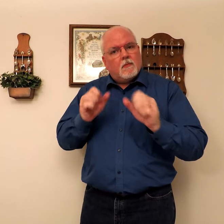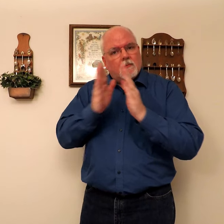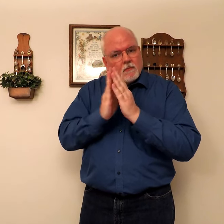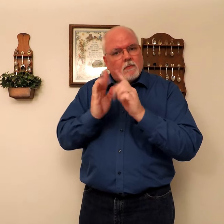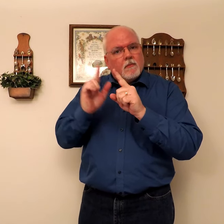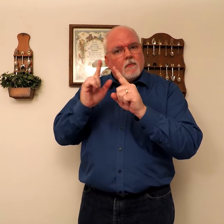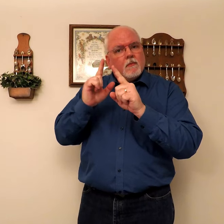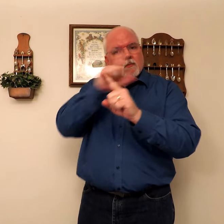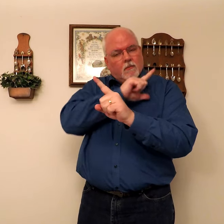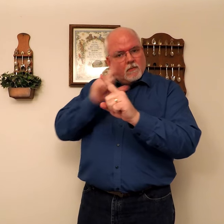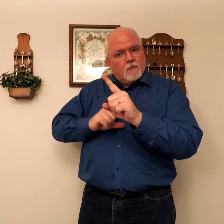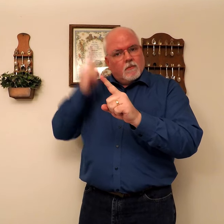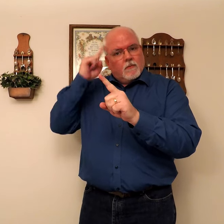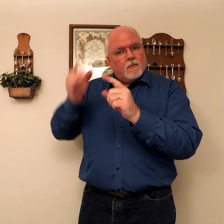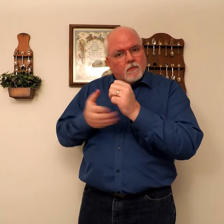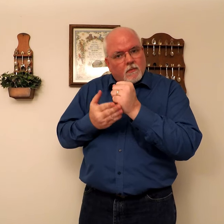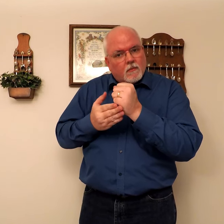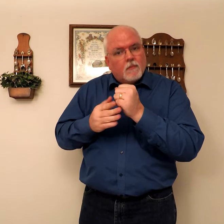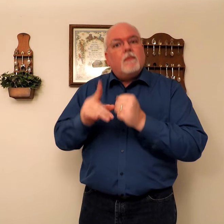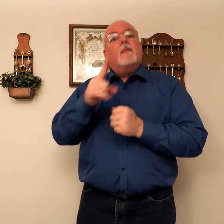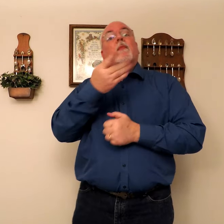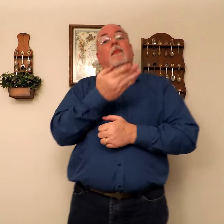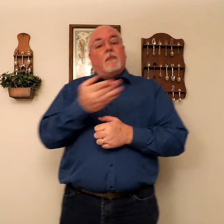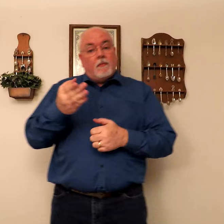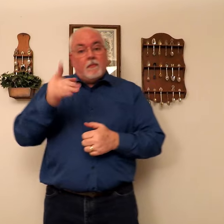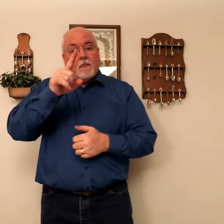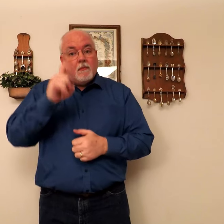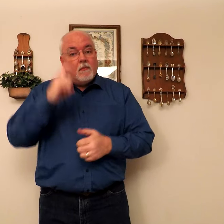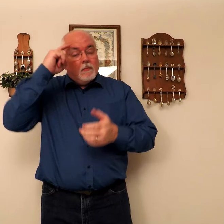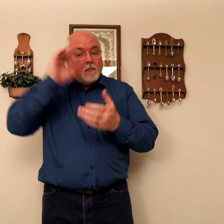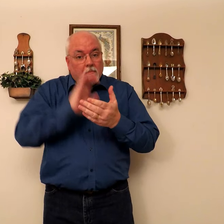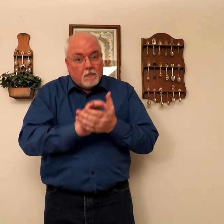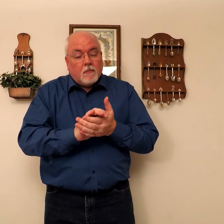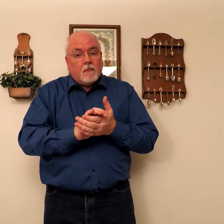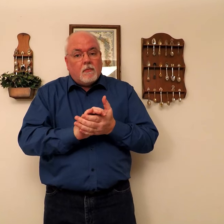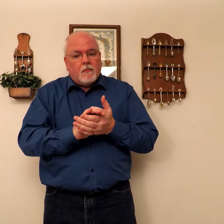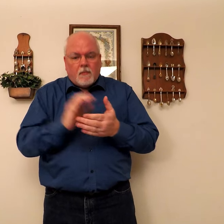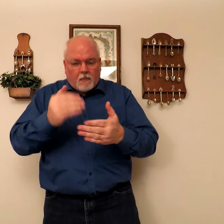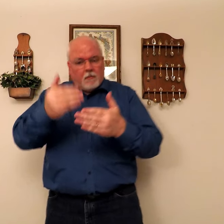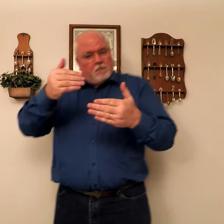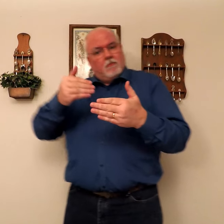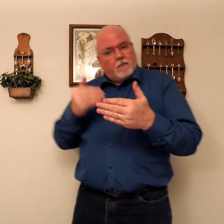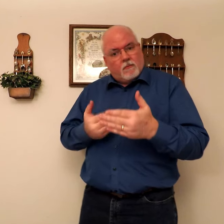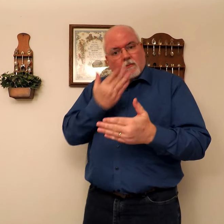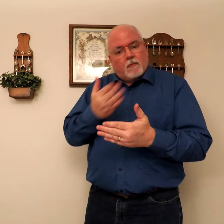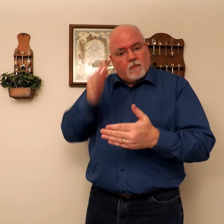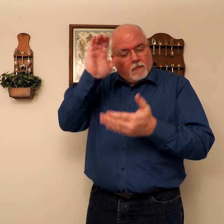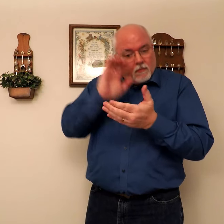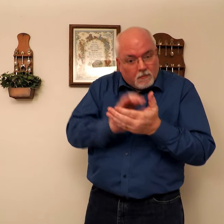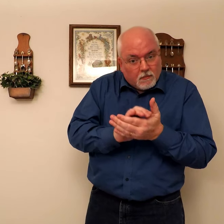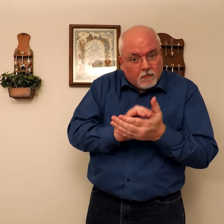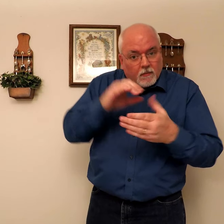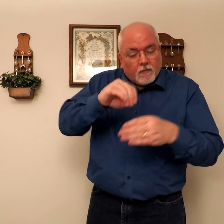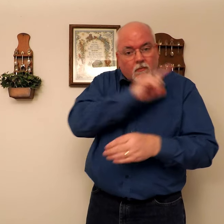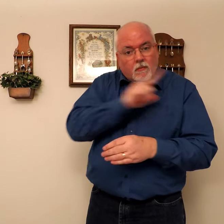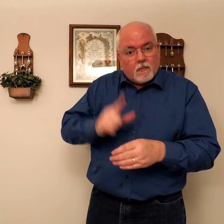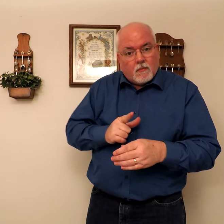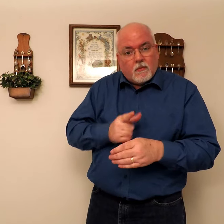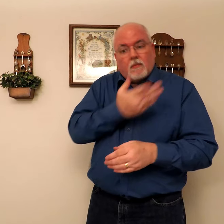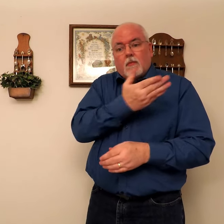for help, they must believe in him. And before they can believe in the Lord, they must hear about